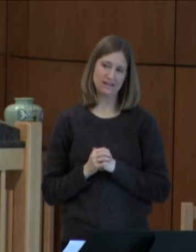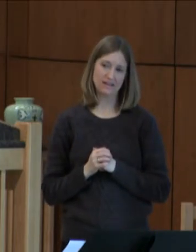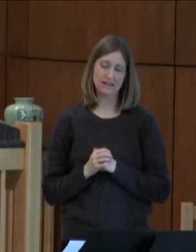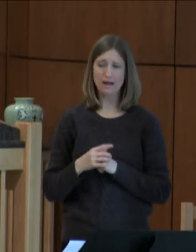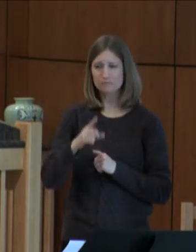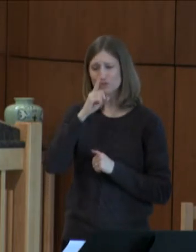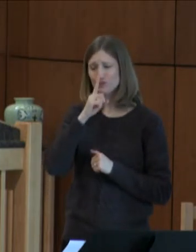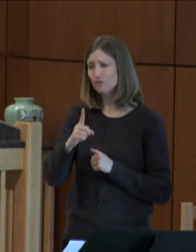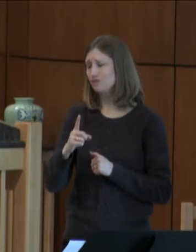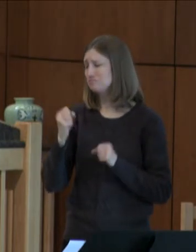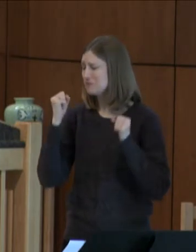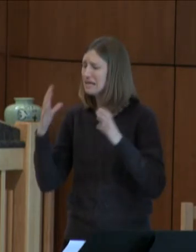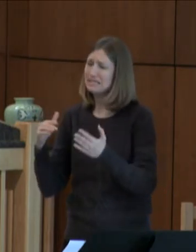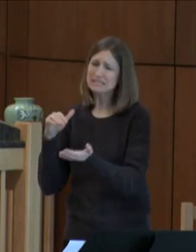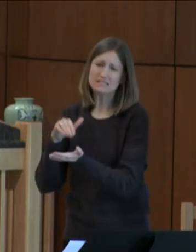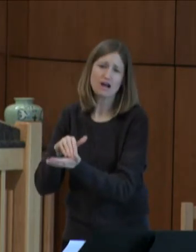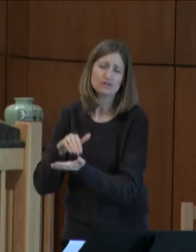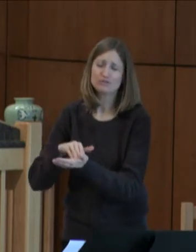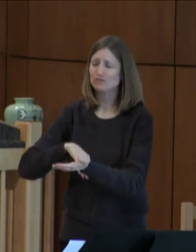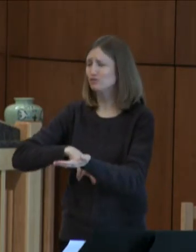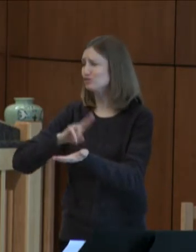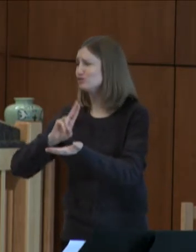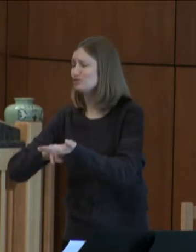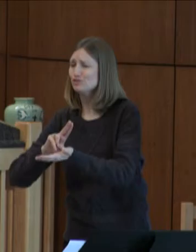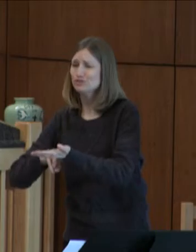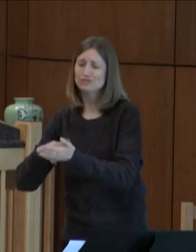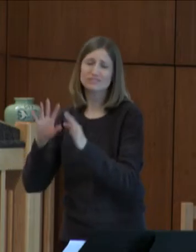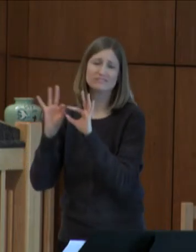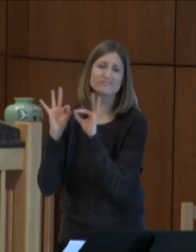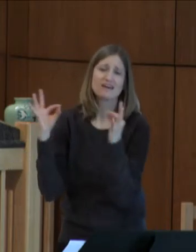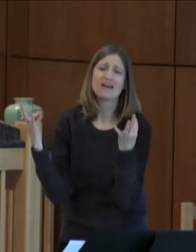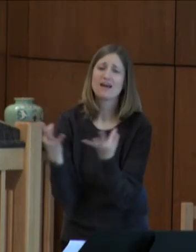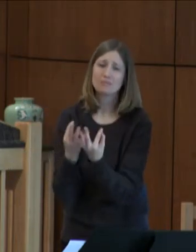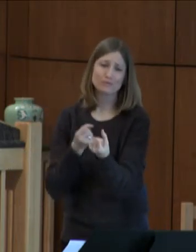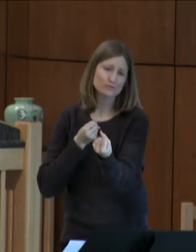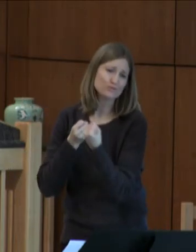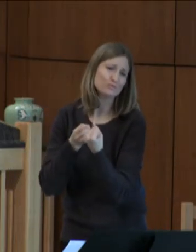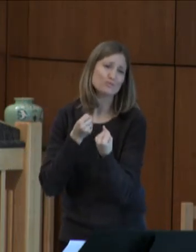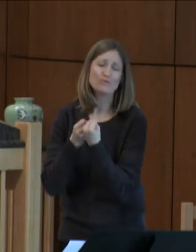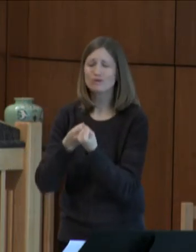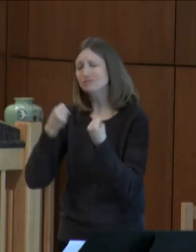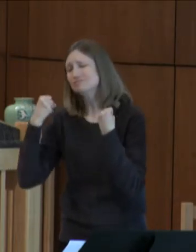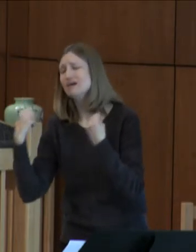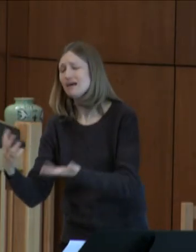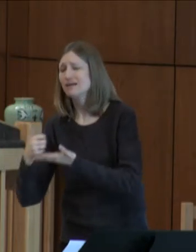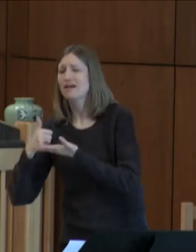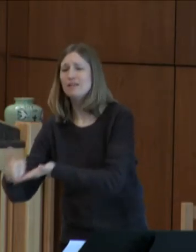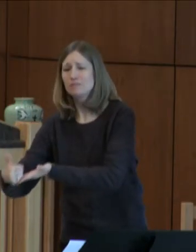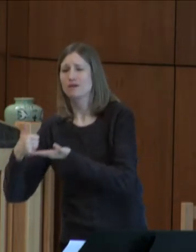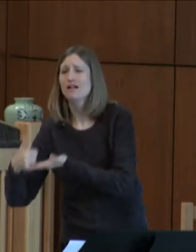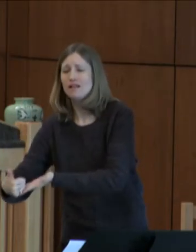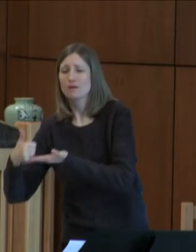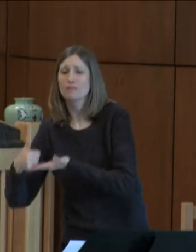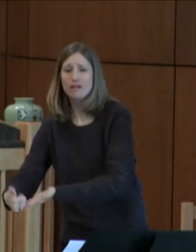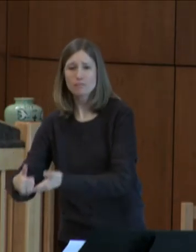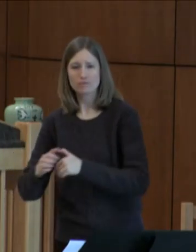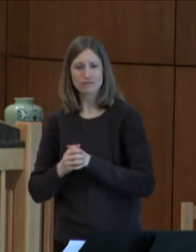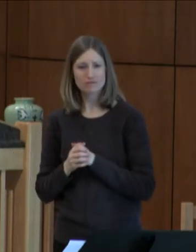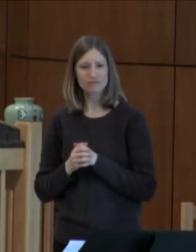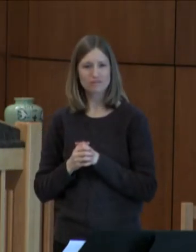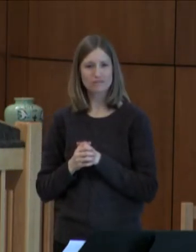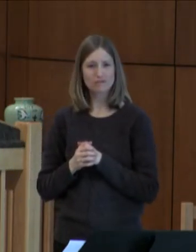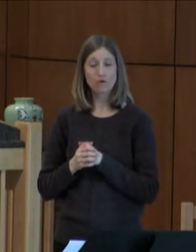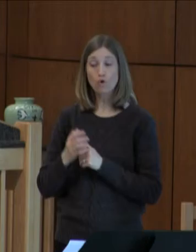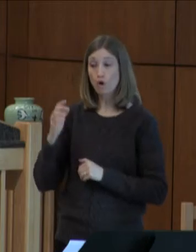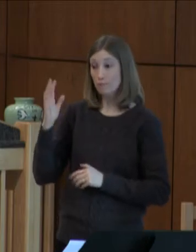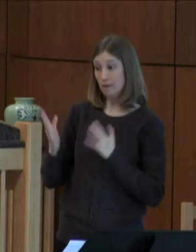doctors and nurses and caregivers, families and support systems. Then there were the people that they